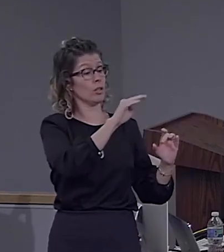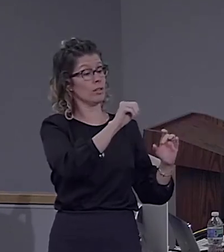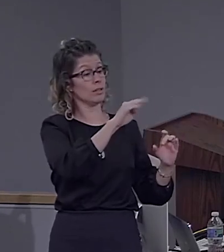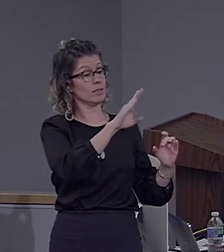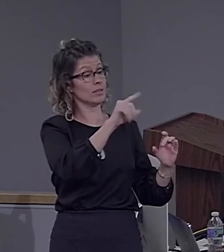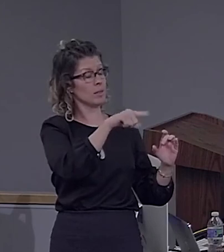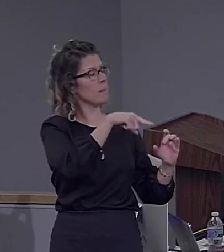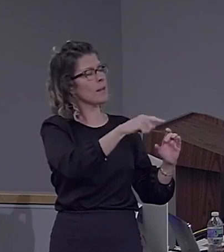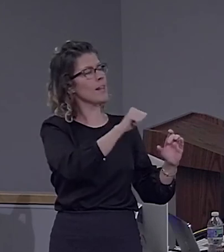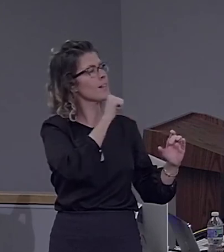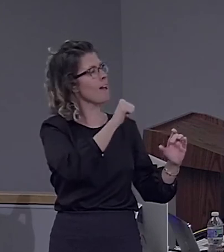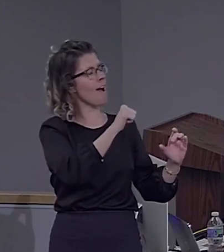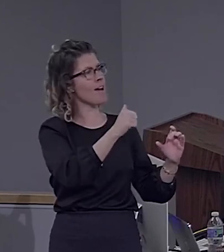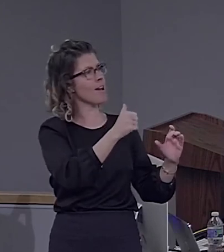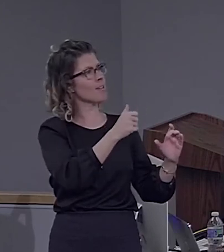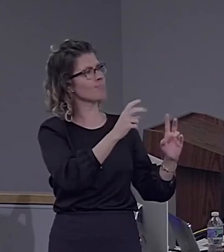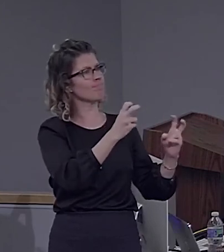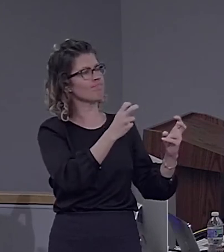immediate